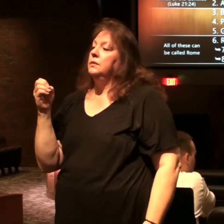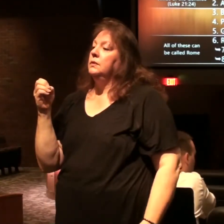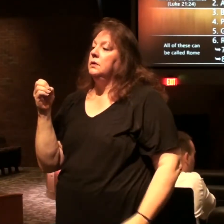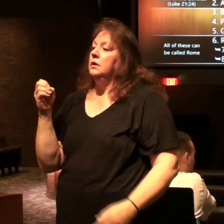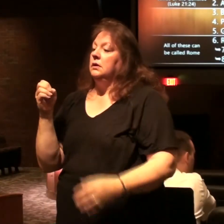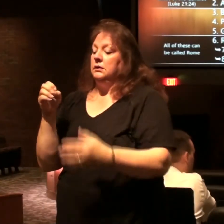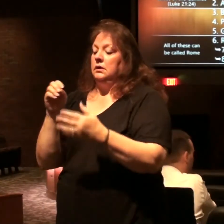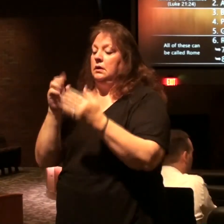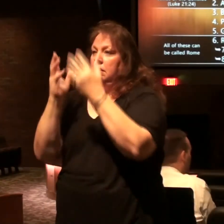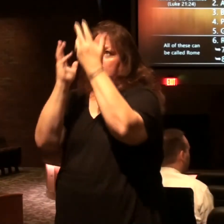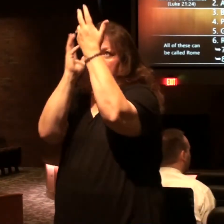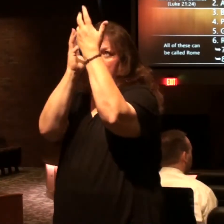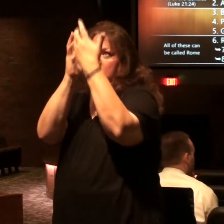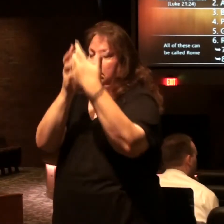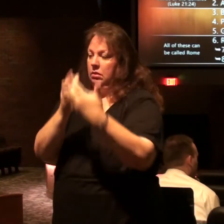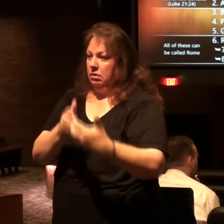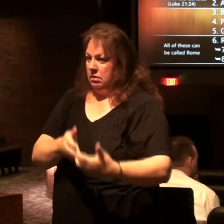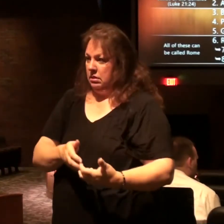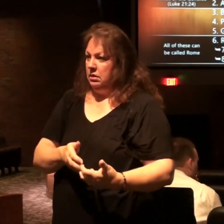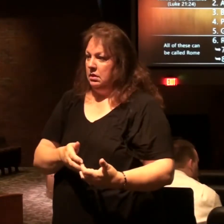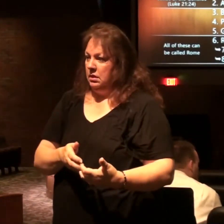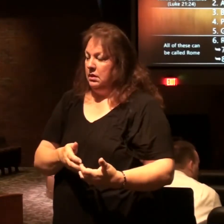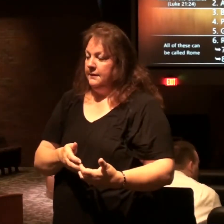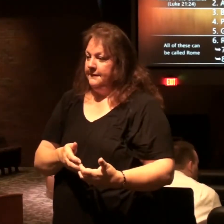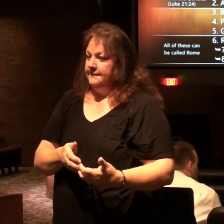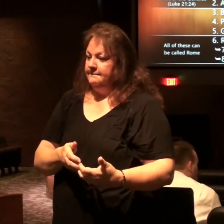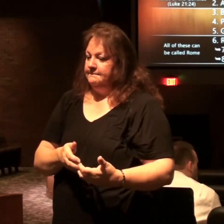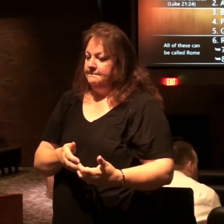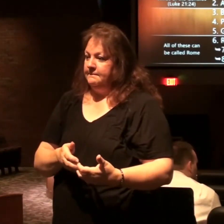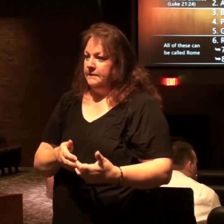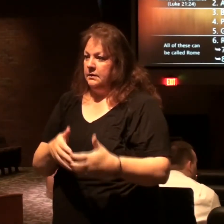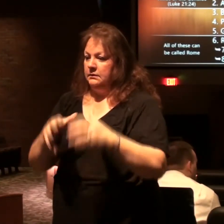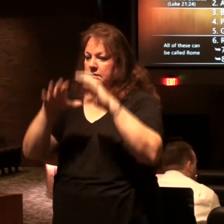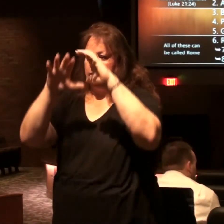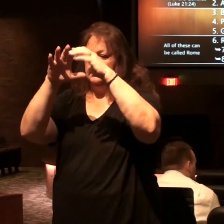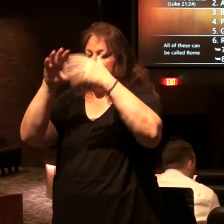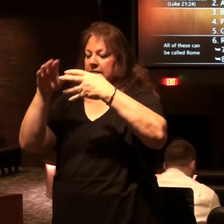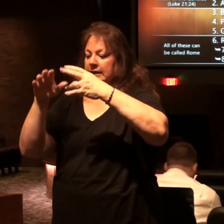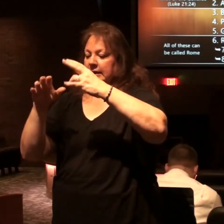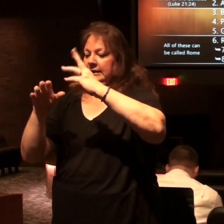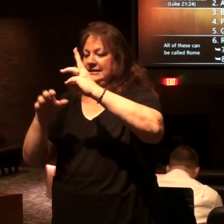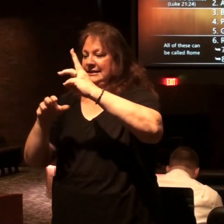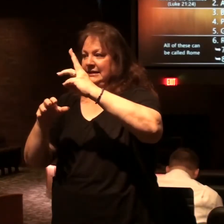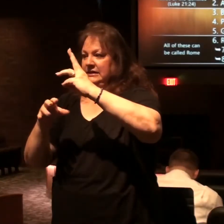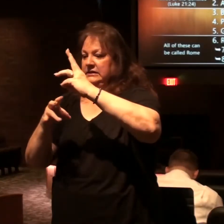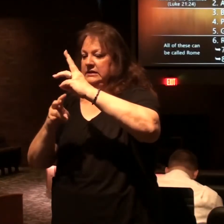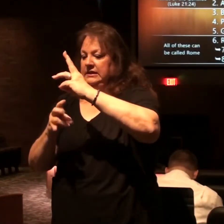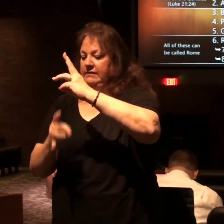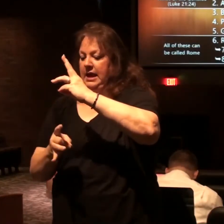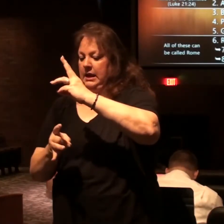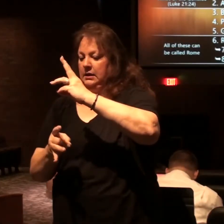flow out of one another that's why we made them subsets of number six Rome